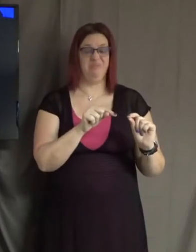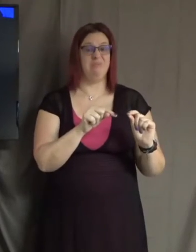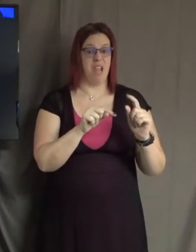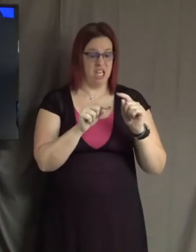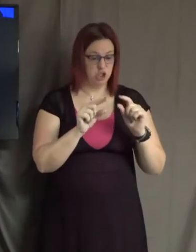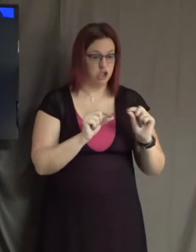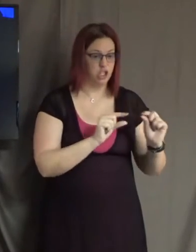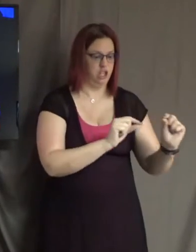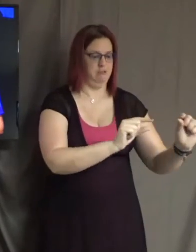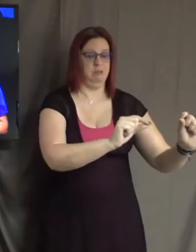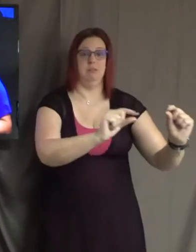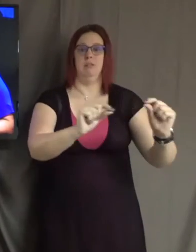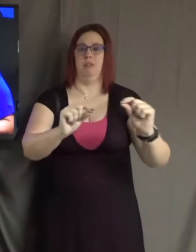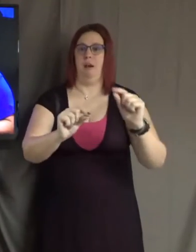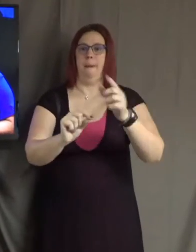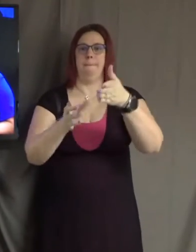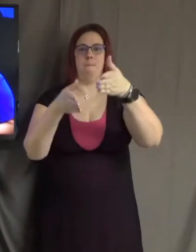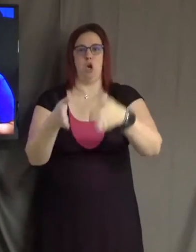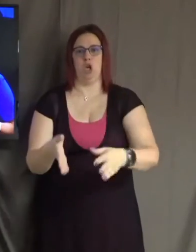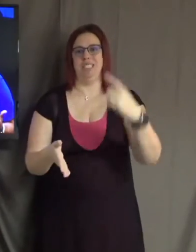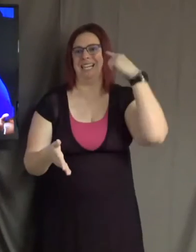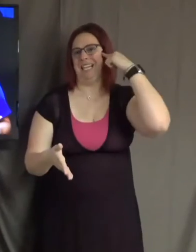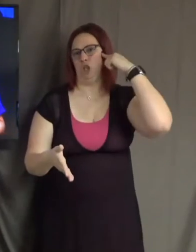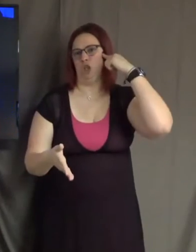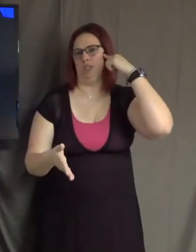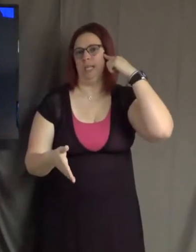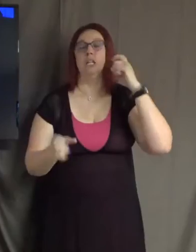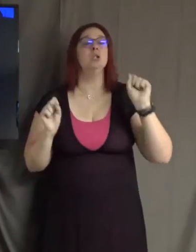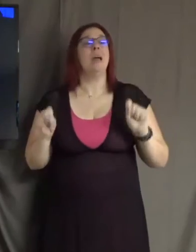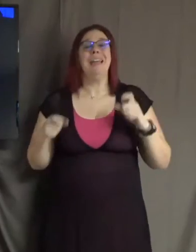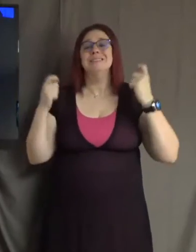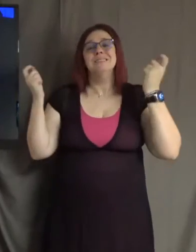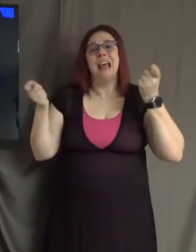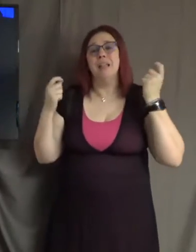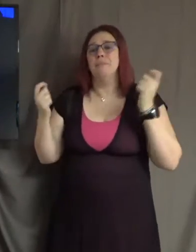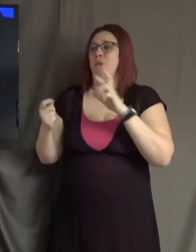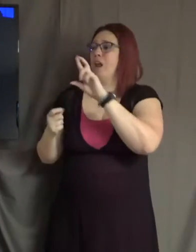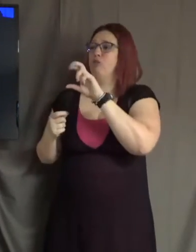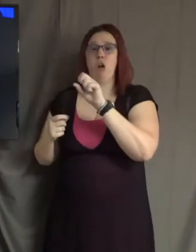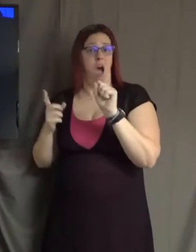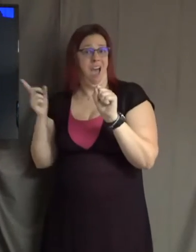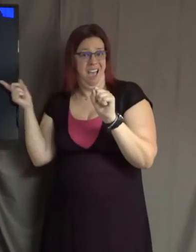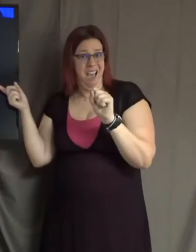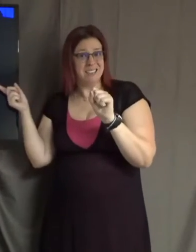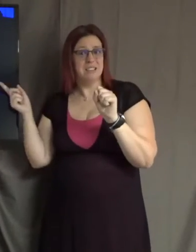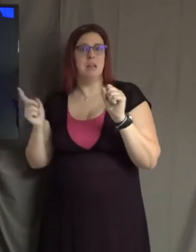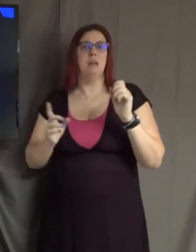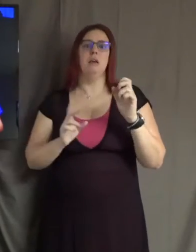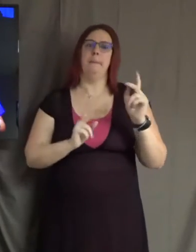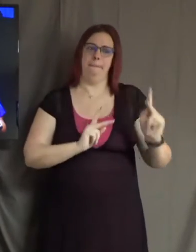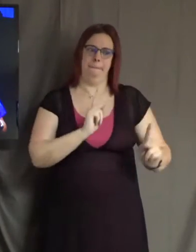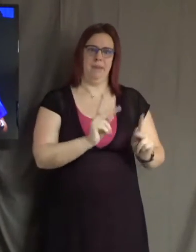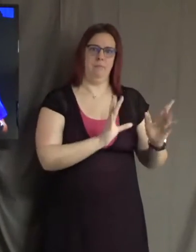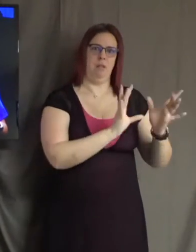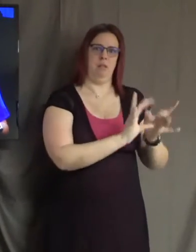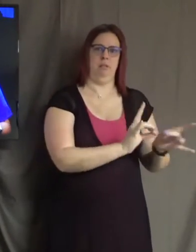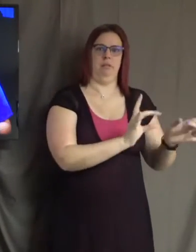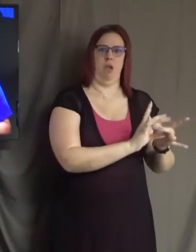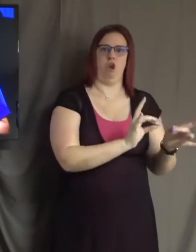can resonate a little bit with Roz when I can think about things that I've heard recently people have said in the gossip world. Things like, well,